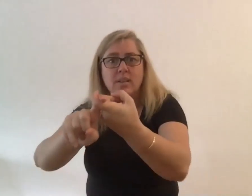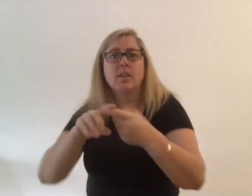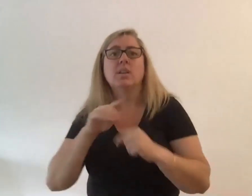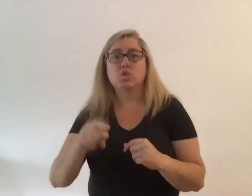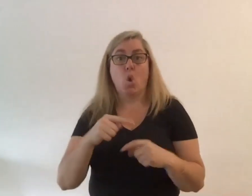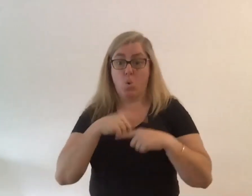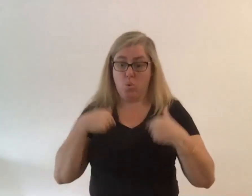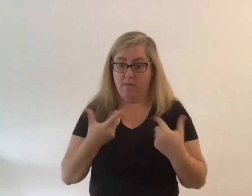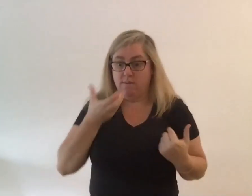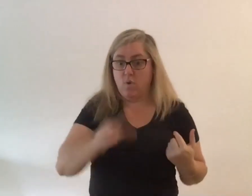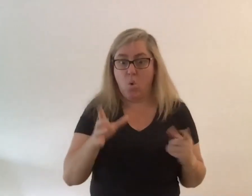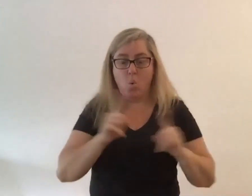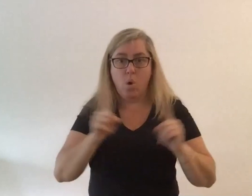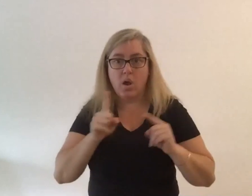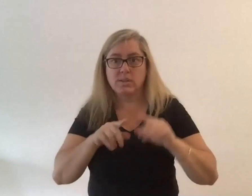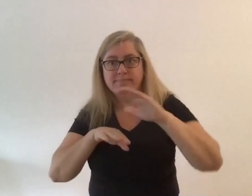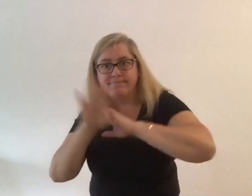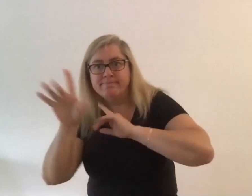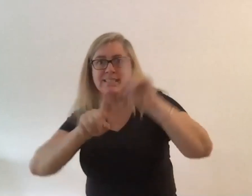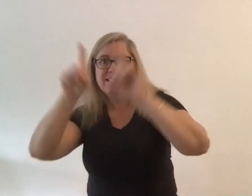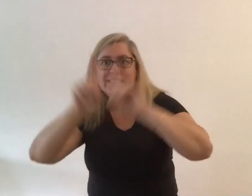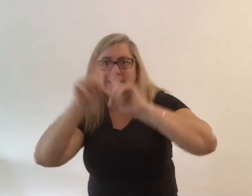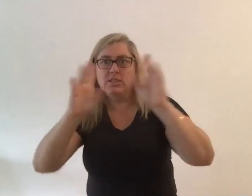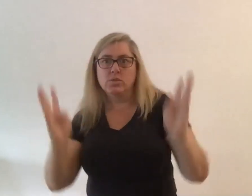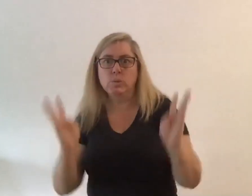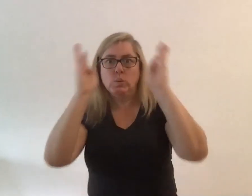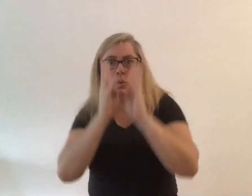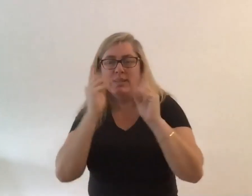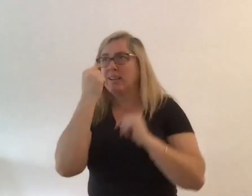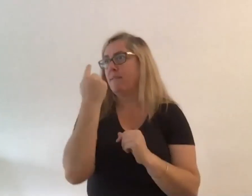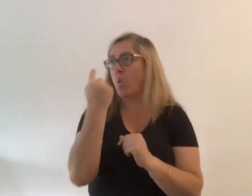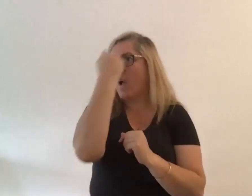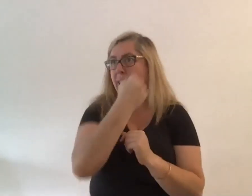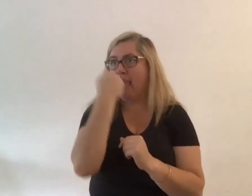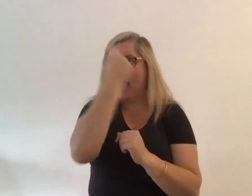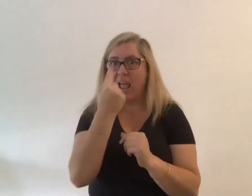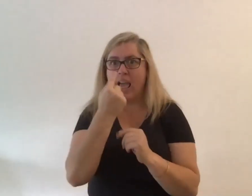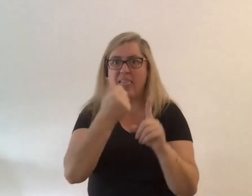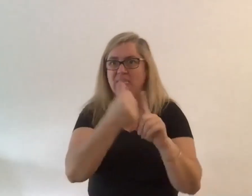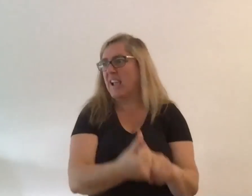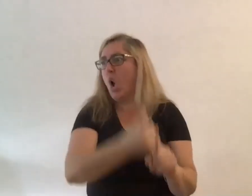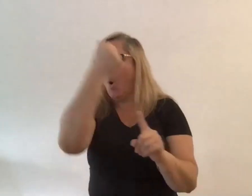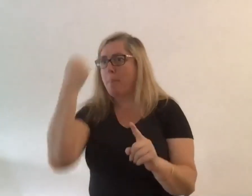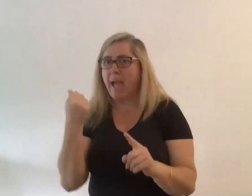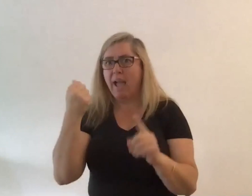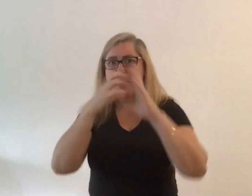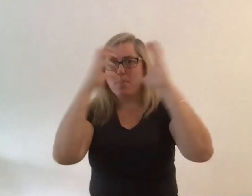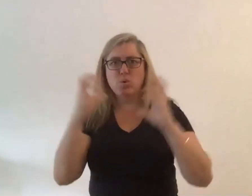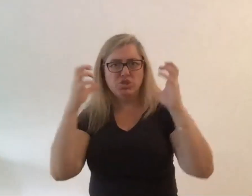to go into the city to meet for an hour-long meeting and then make our way back out into the bush it's why